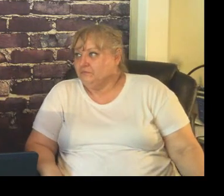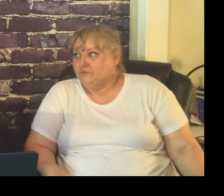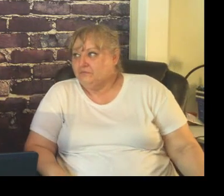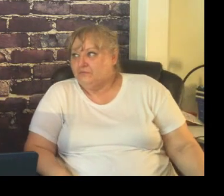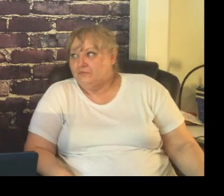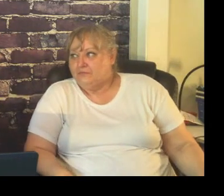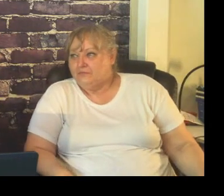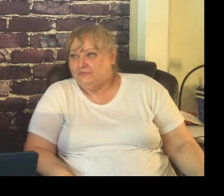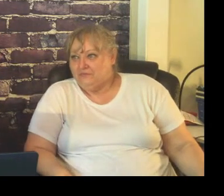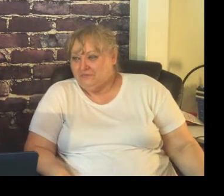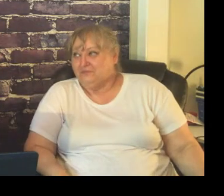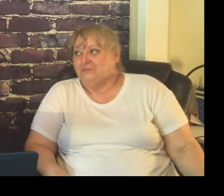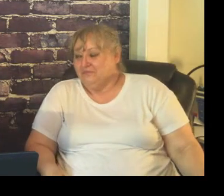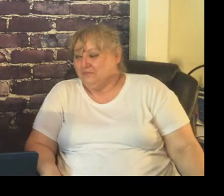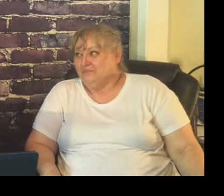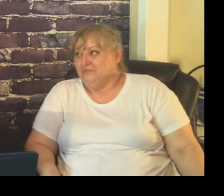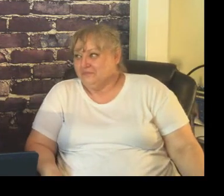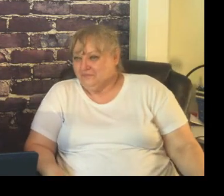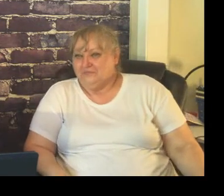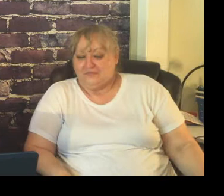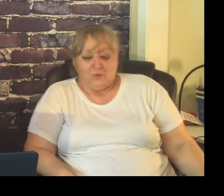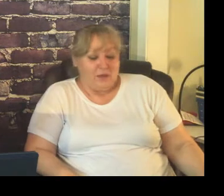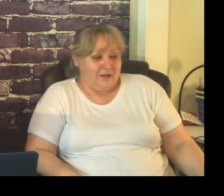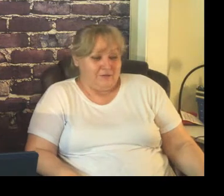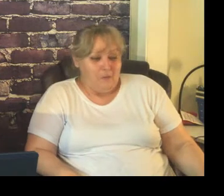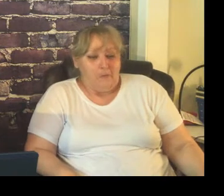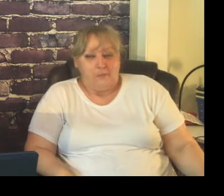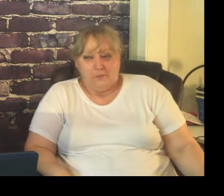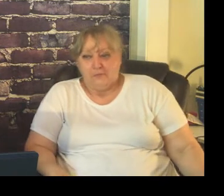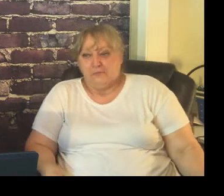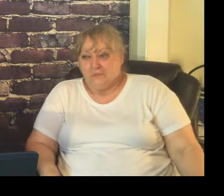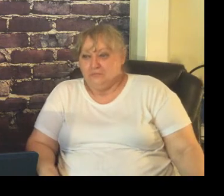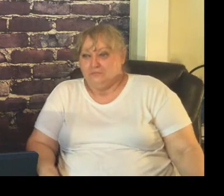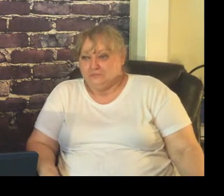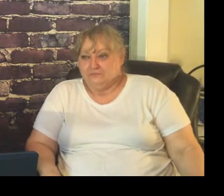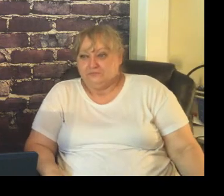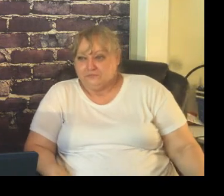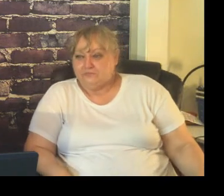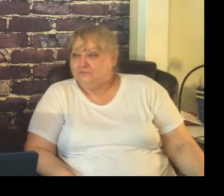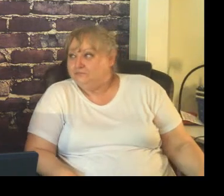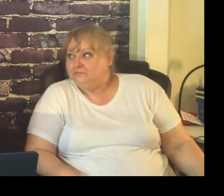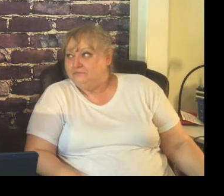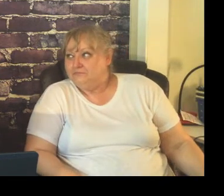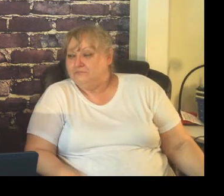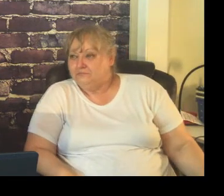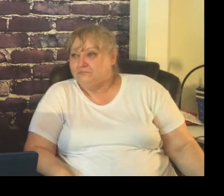6th 7th 6th graders per class for like 6 classes a day alright I would